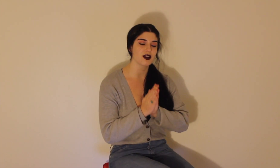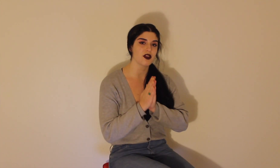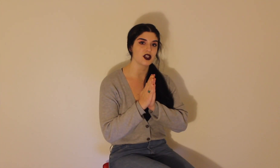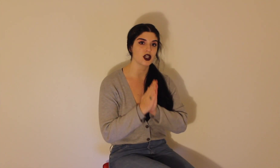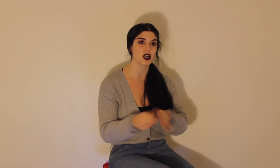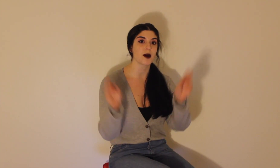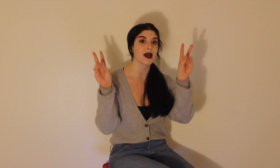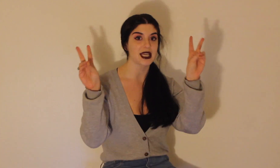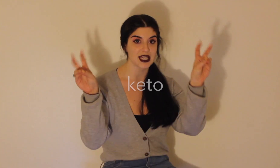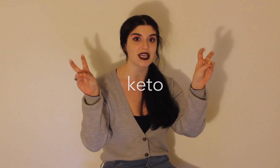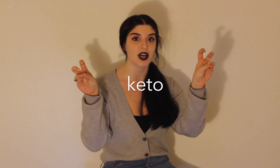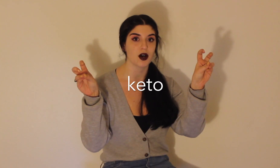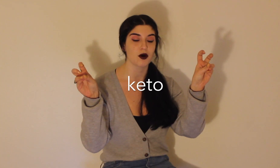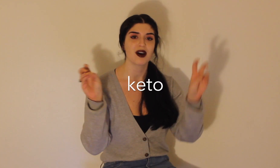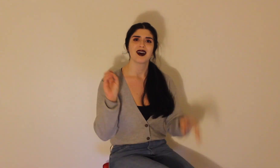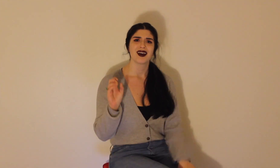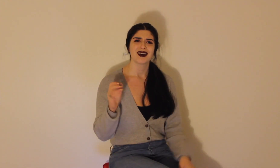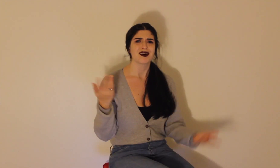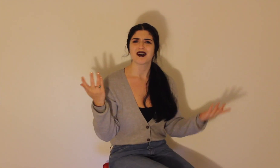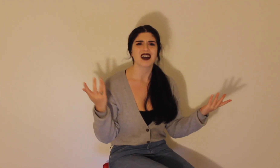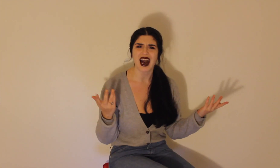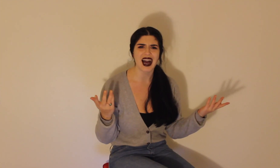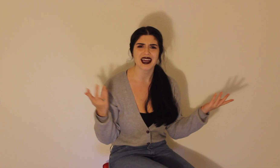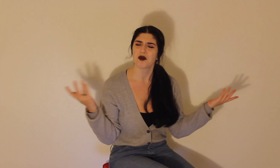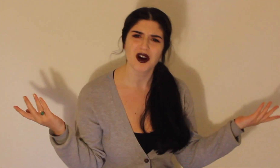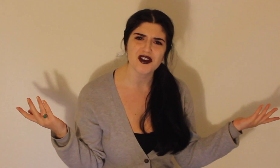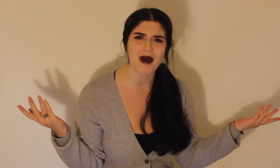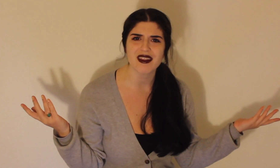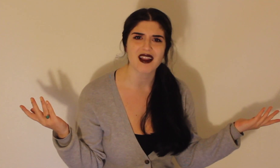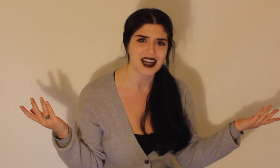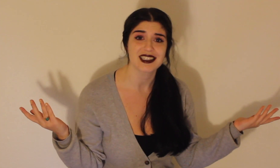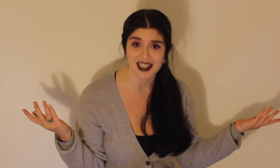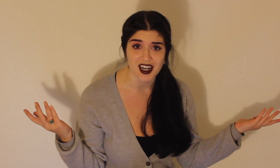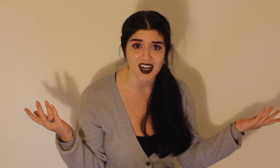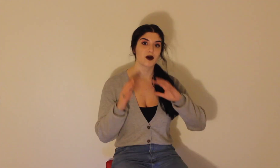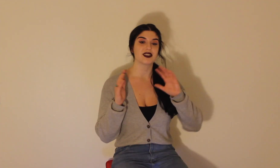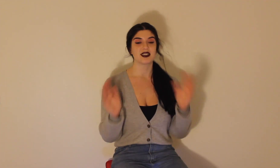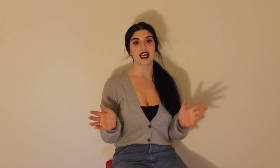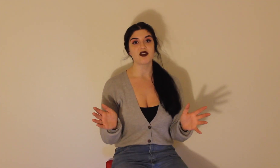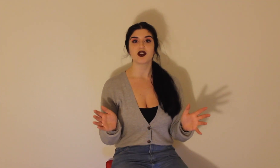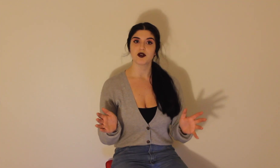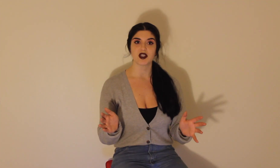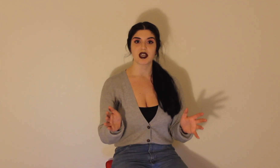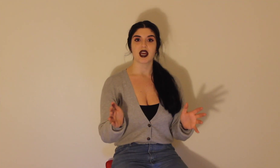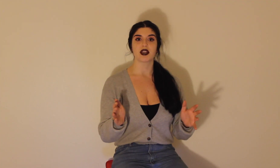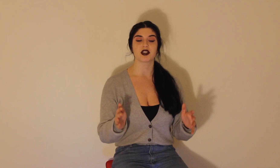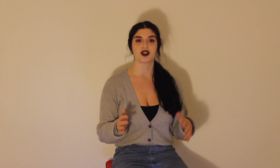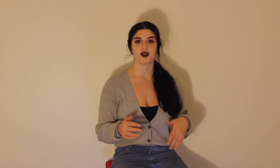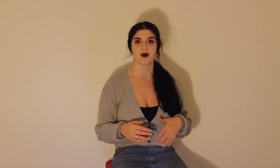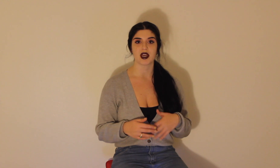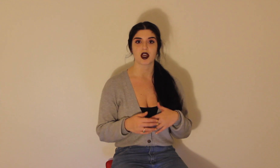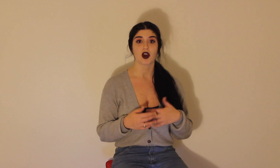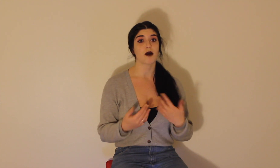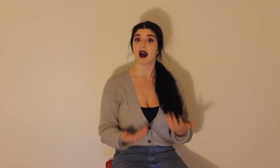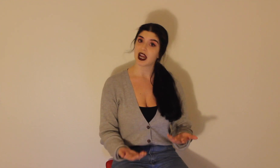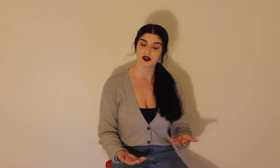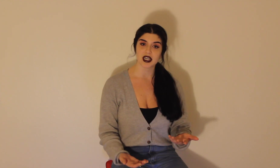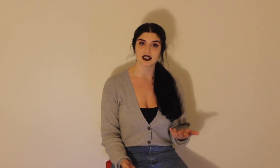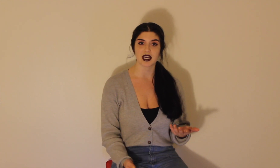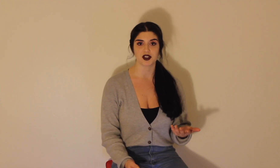the term keto, hi, where have you been the last year? So instead of using and consuming carbohydrates as